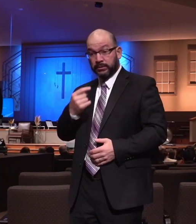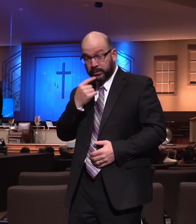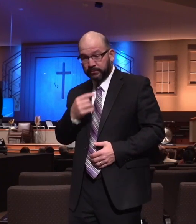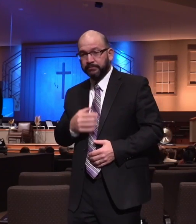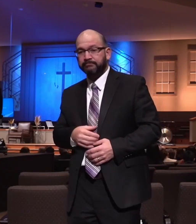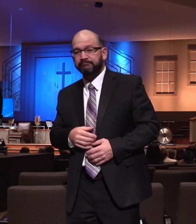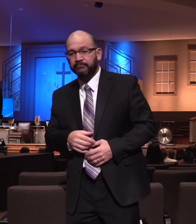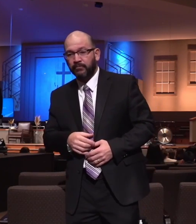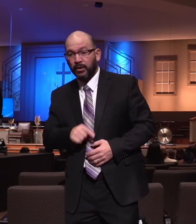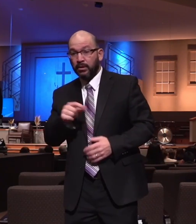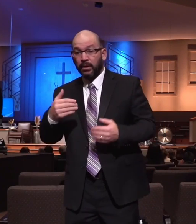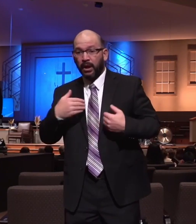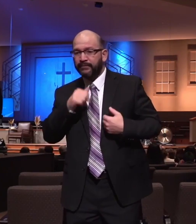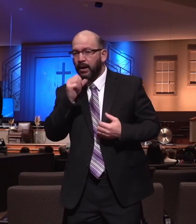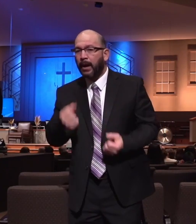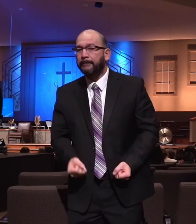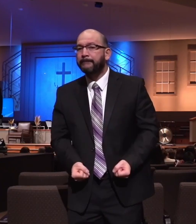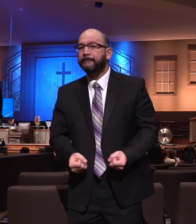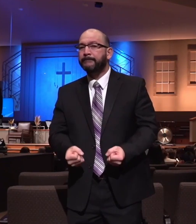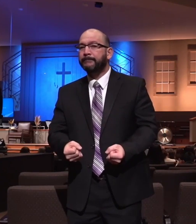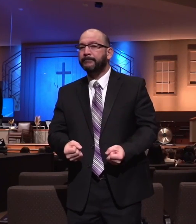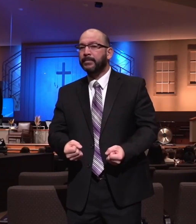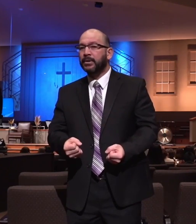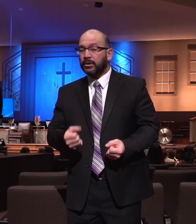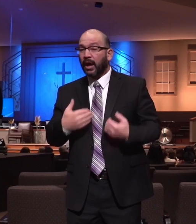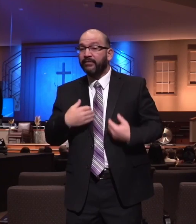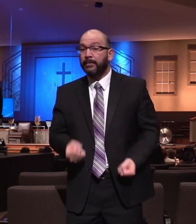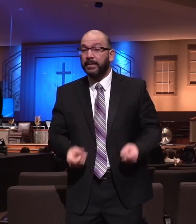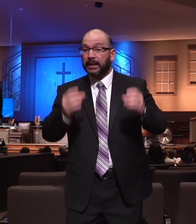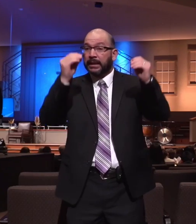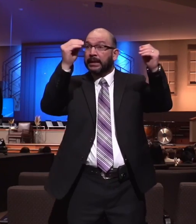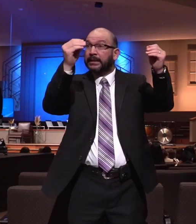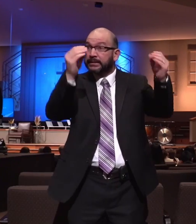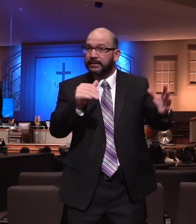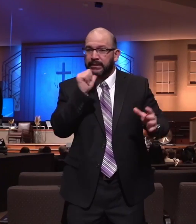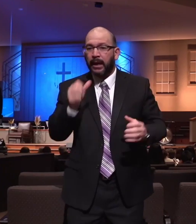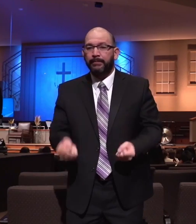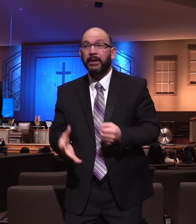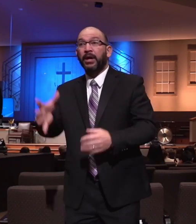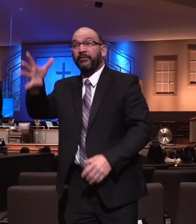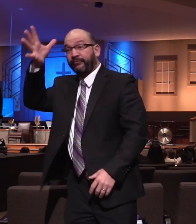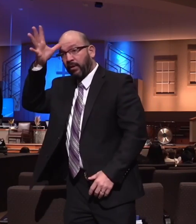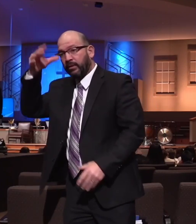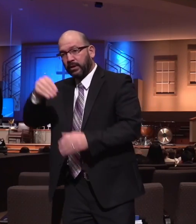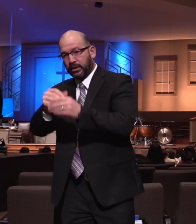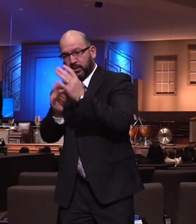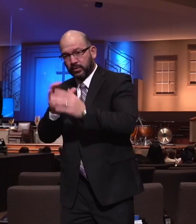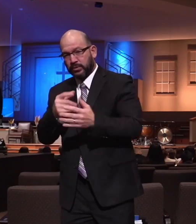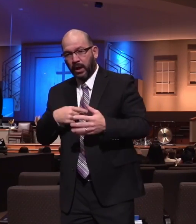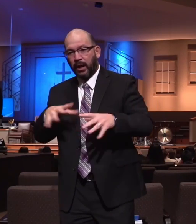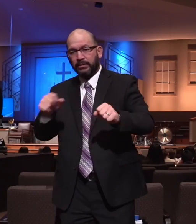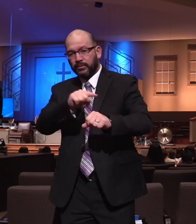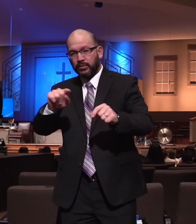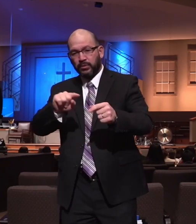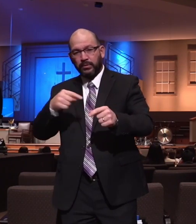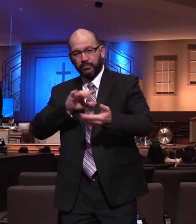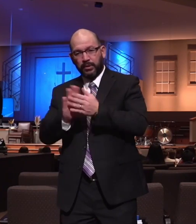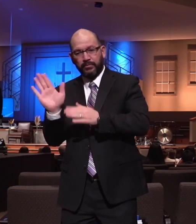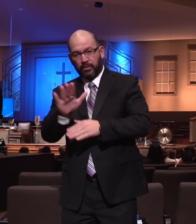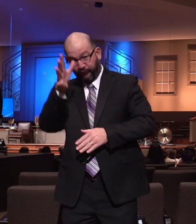ye have not many instructors in Christ, not many fathers. For in Christ Jesus I have begotten you through the gospel. Wherefore I beseech you, be